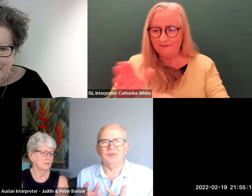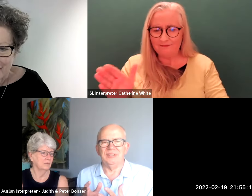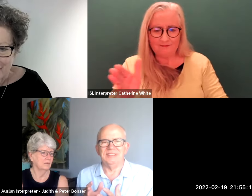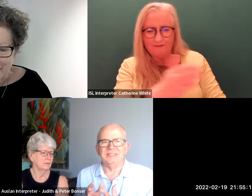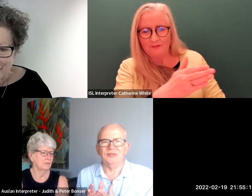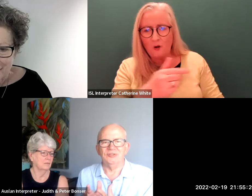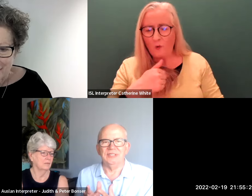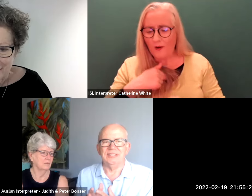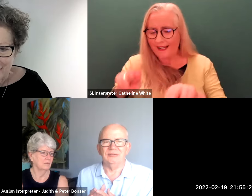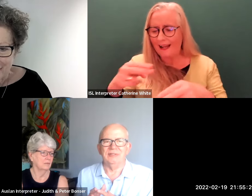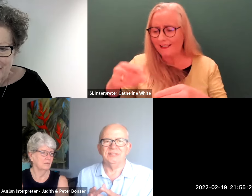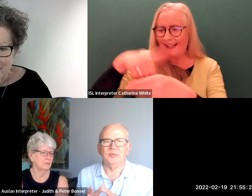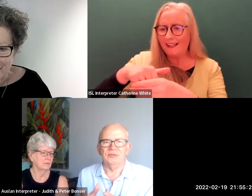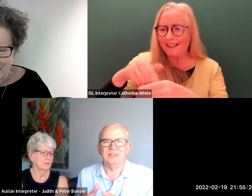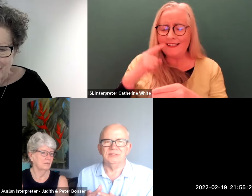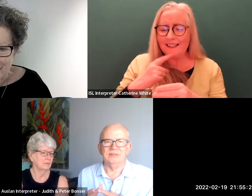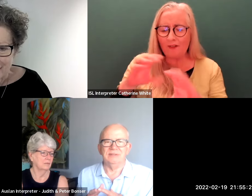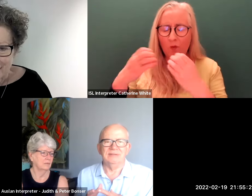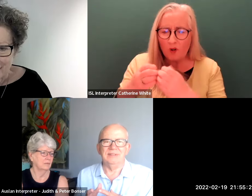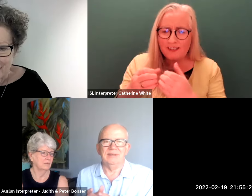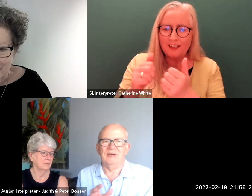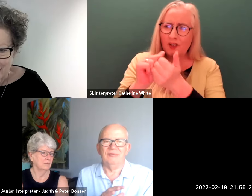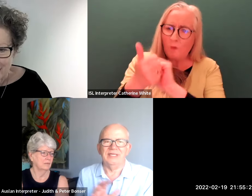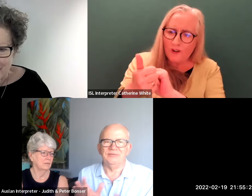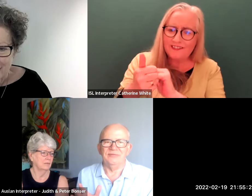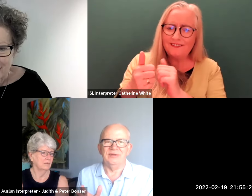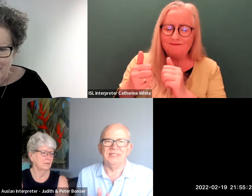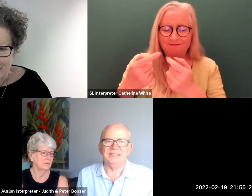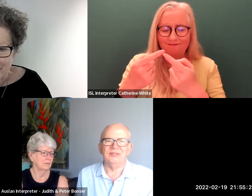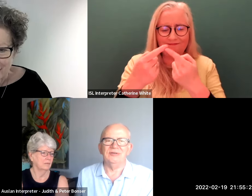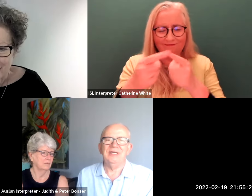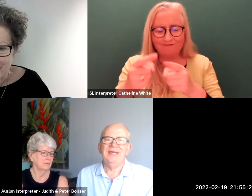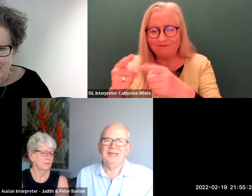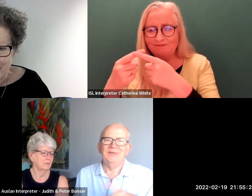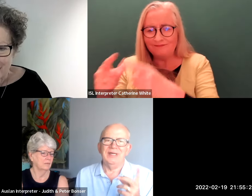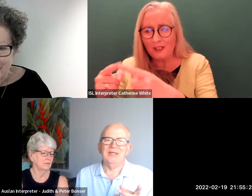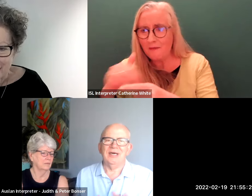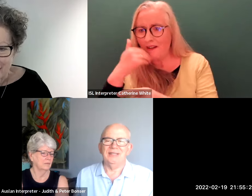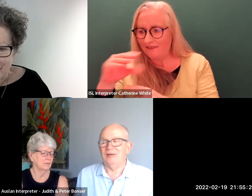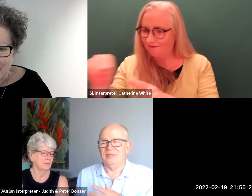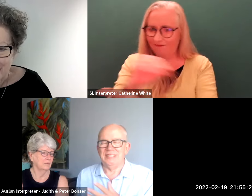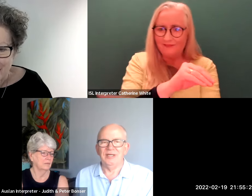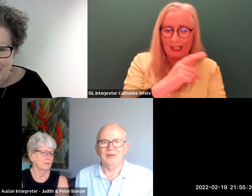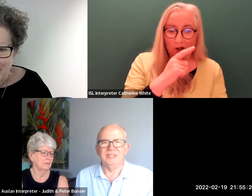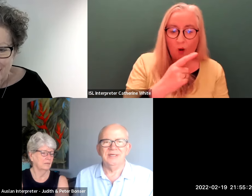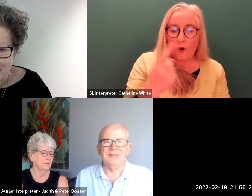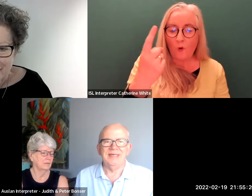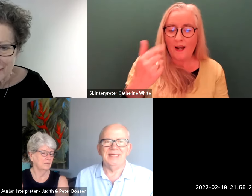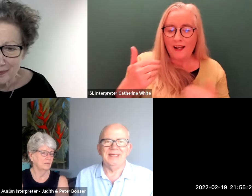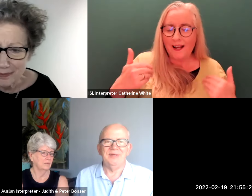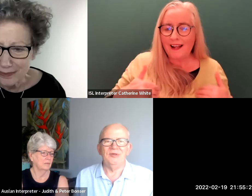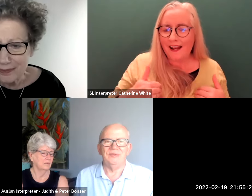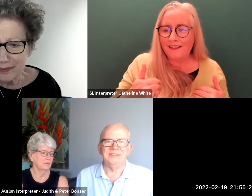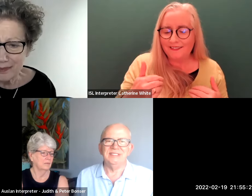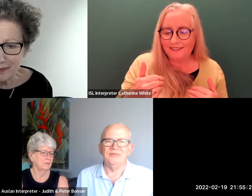the deaf community socially or in sports and and a whole range of different things so one guy that we didn't know at the time